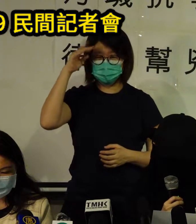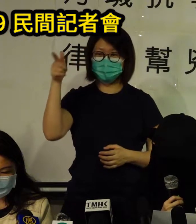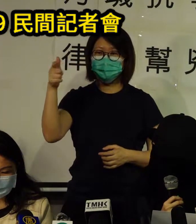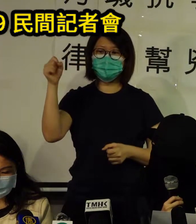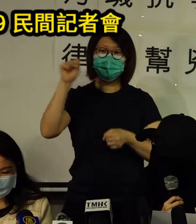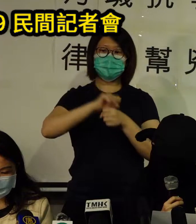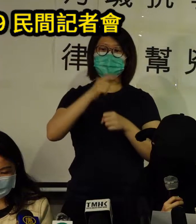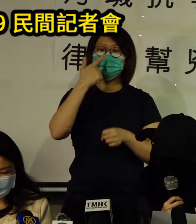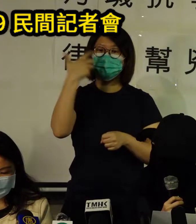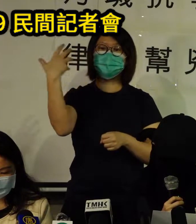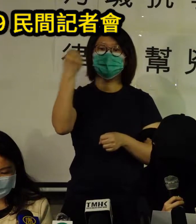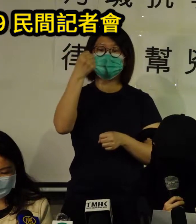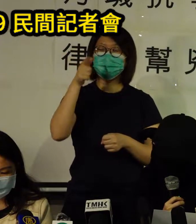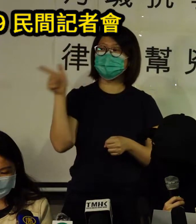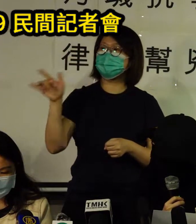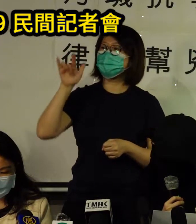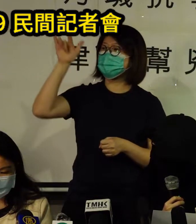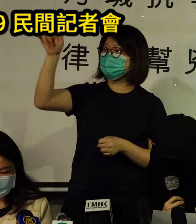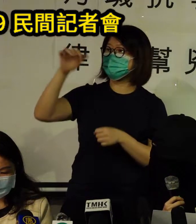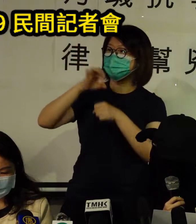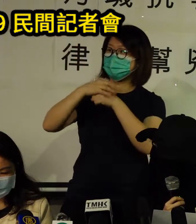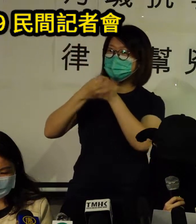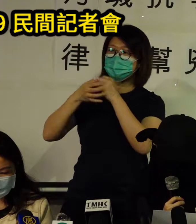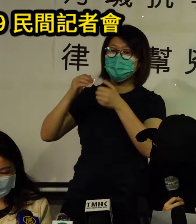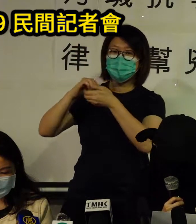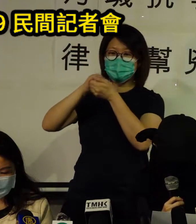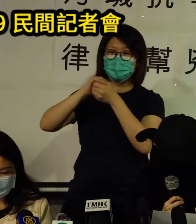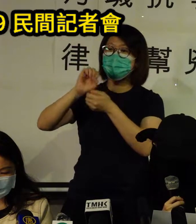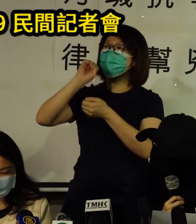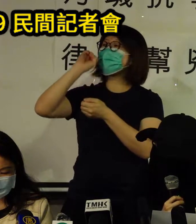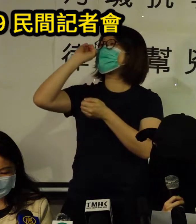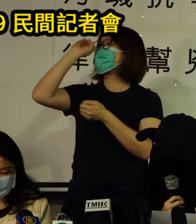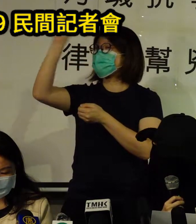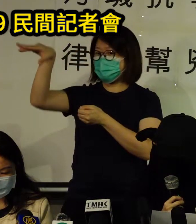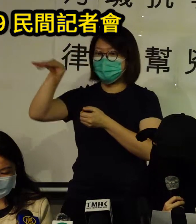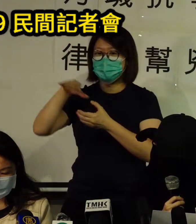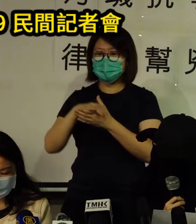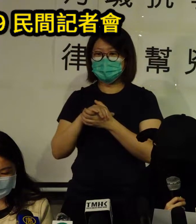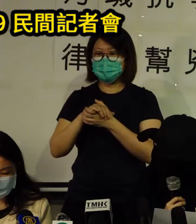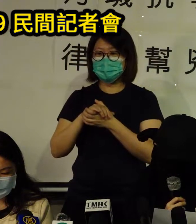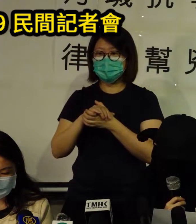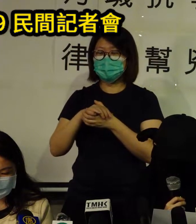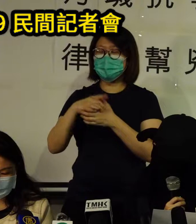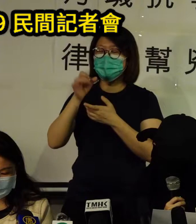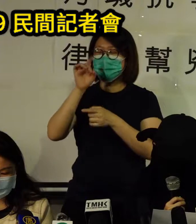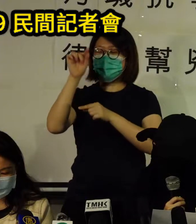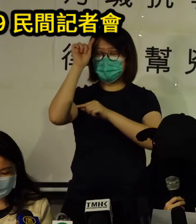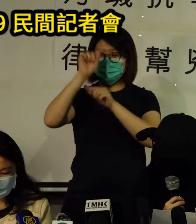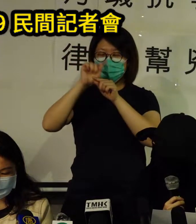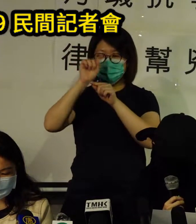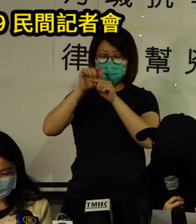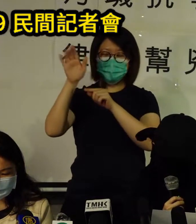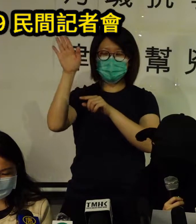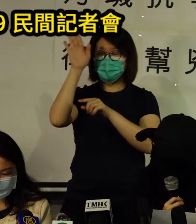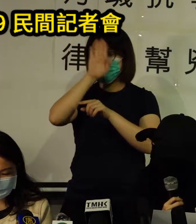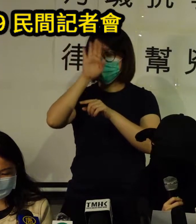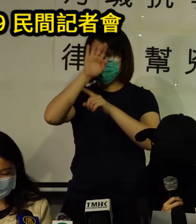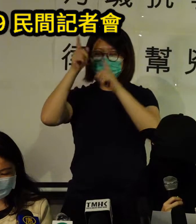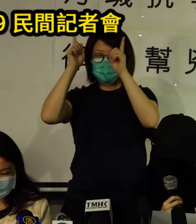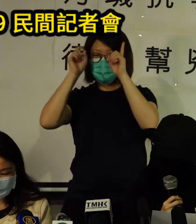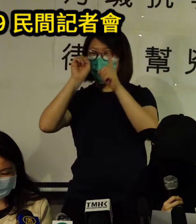and many more with questionable human rights records that ironically occupy seats on the UNHRC